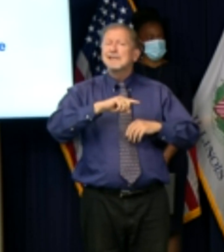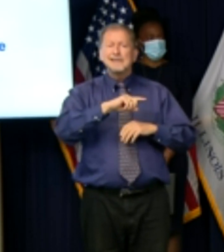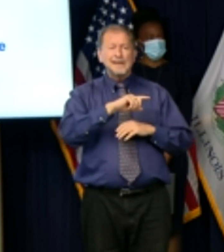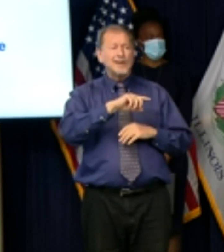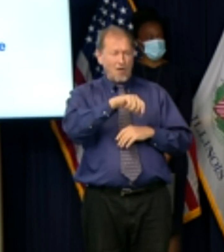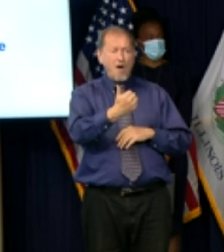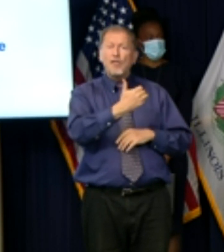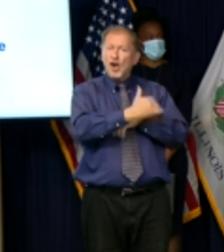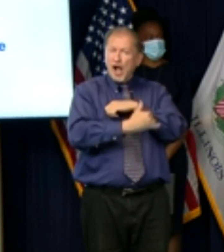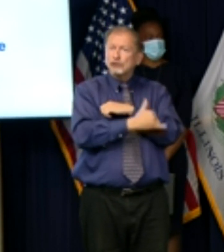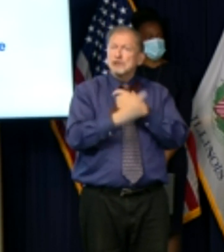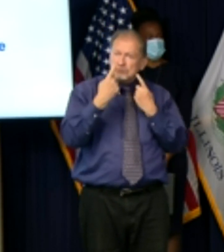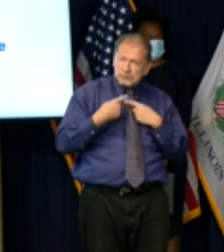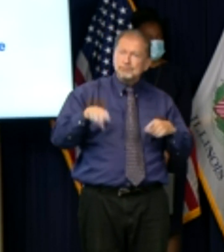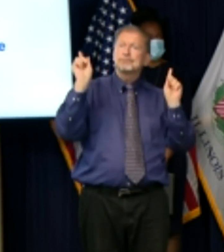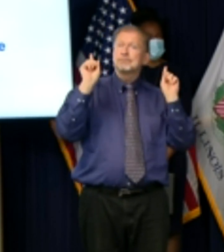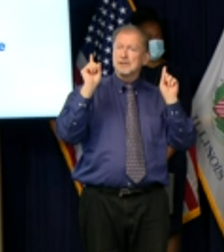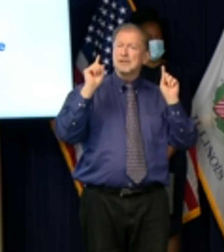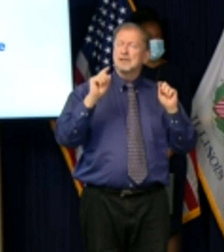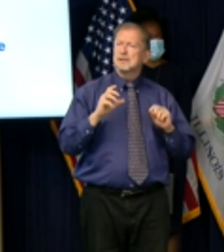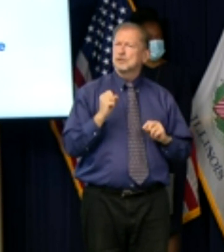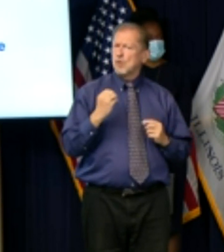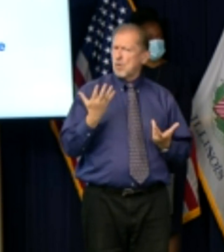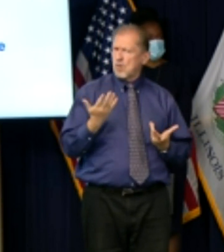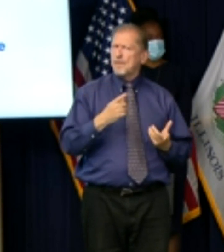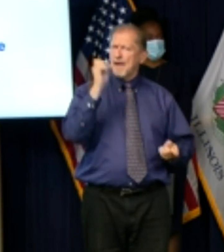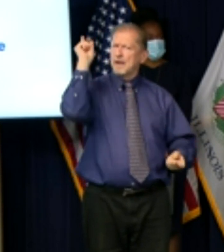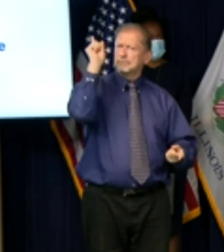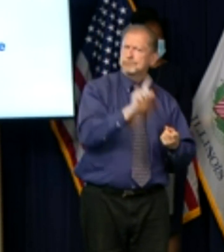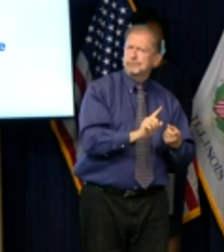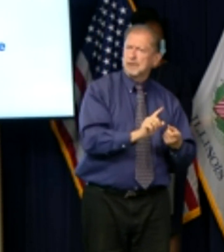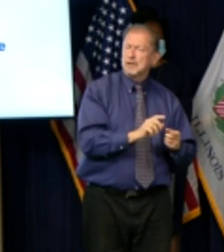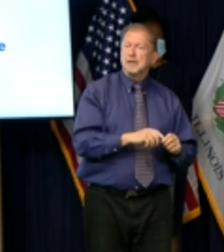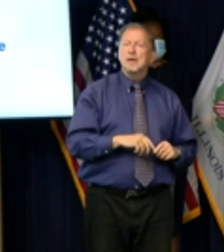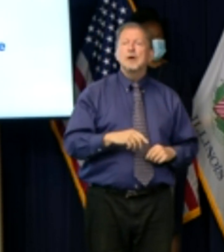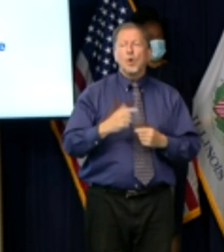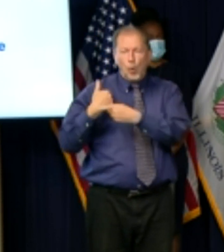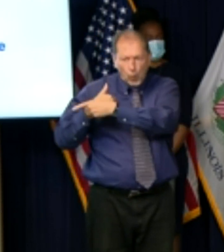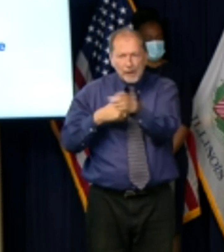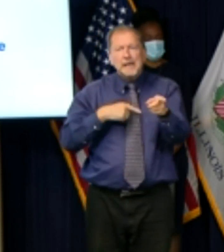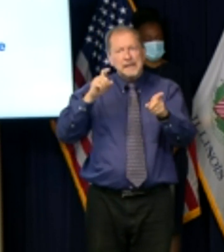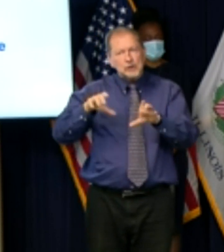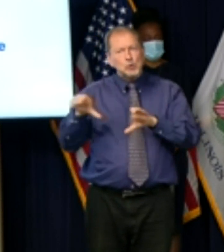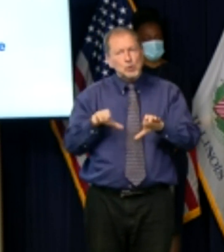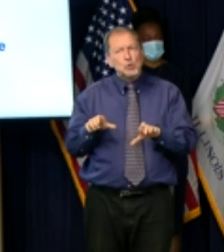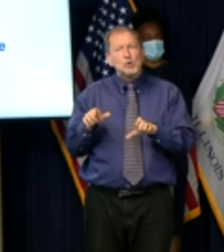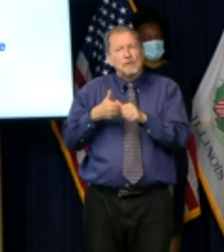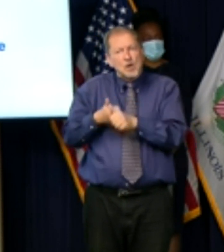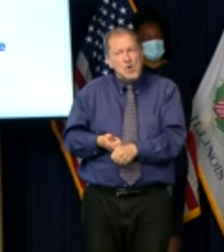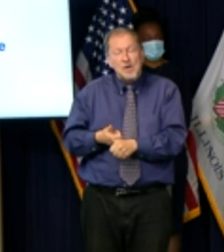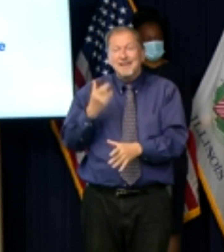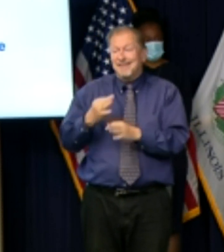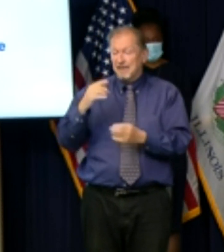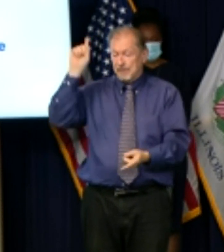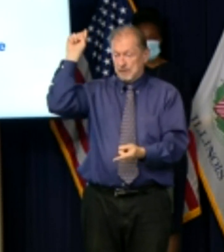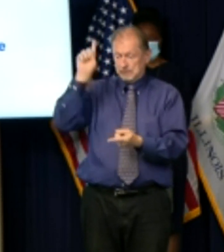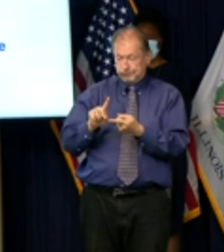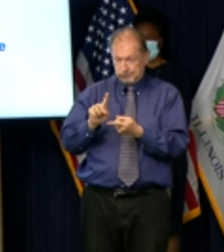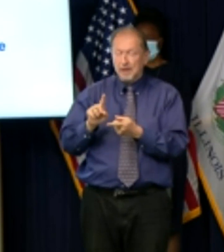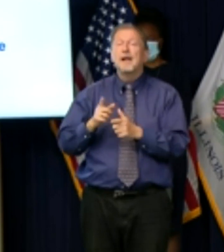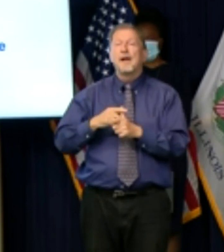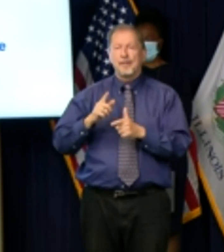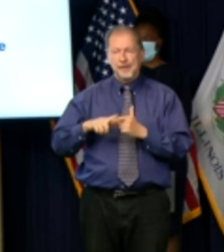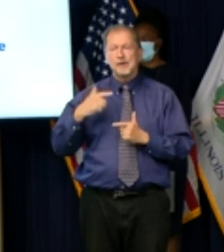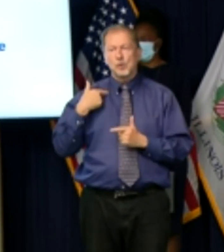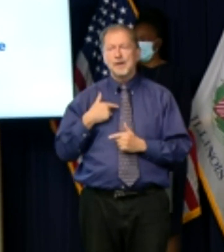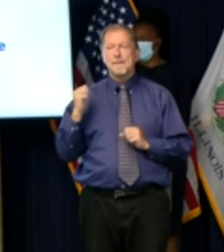focus on getting our rates down because once they're down you can go back to the normal life that you had before thank